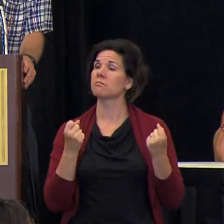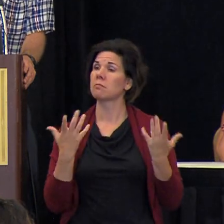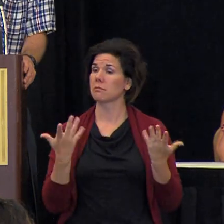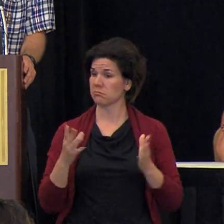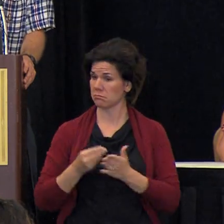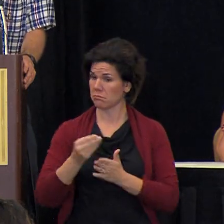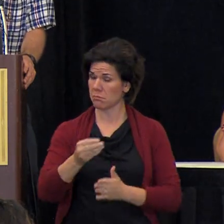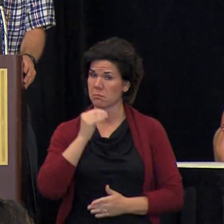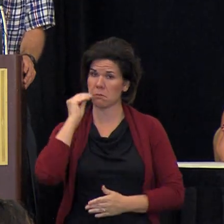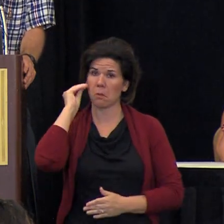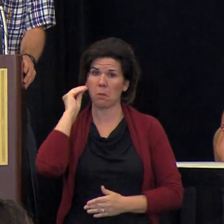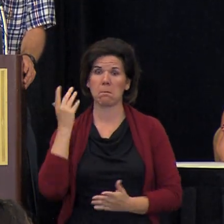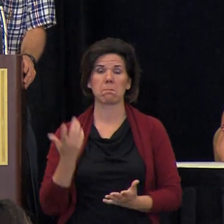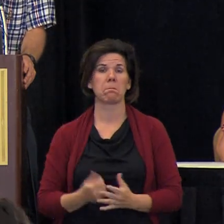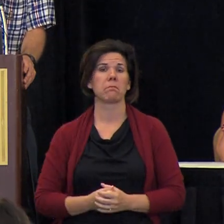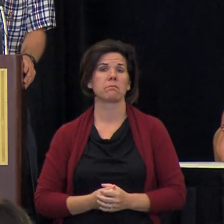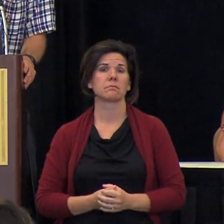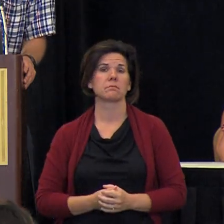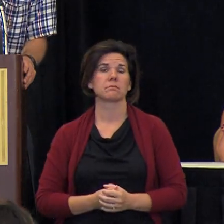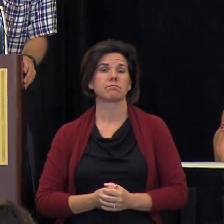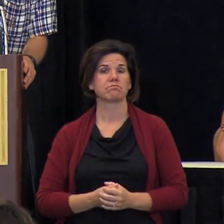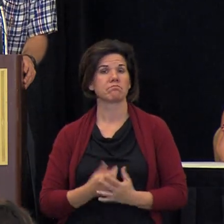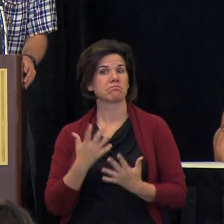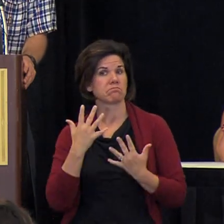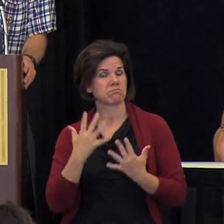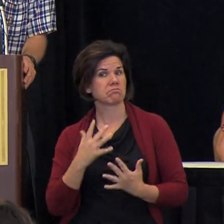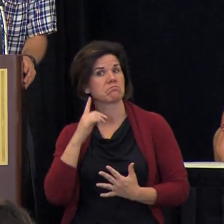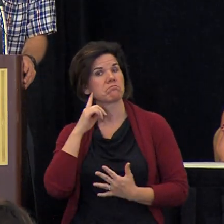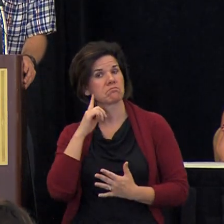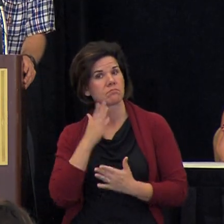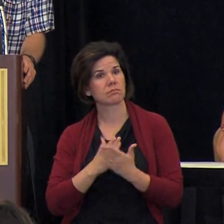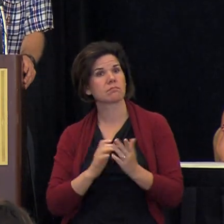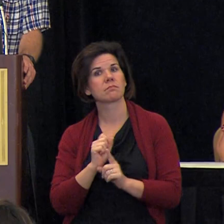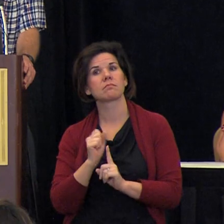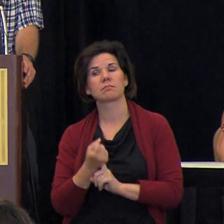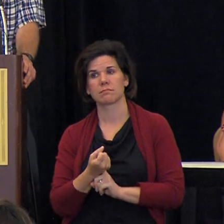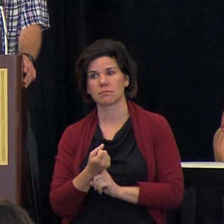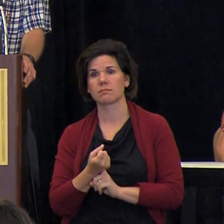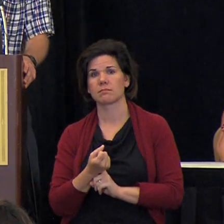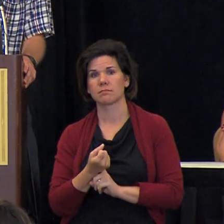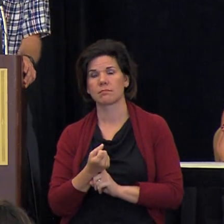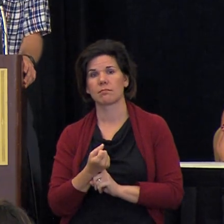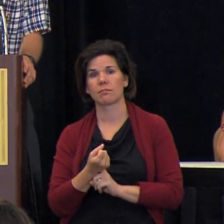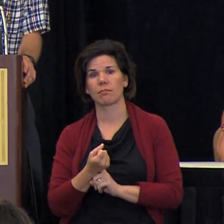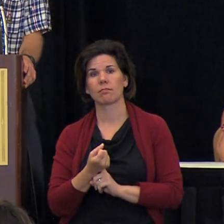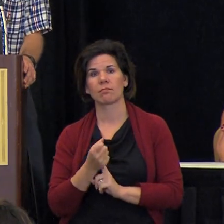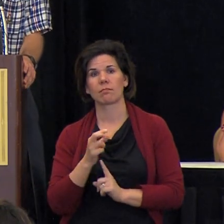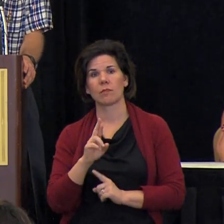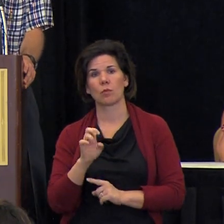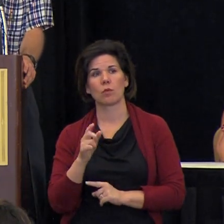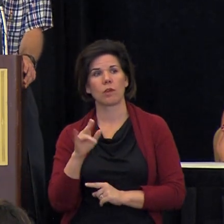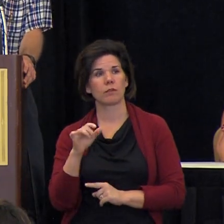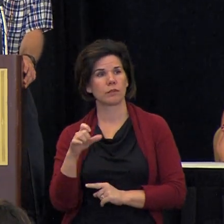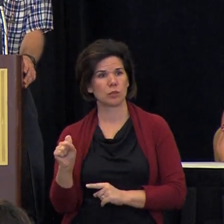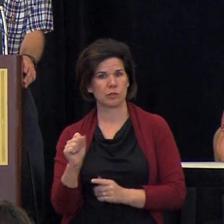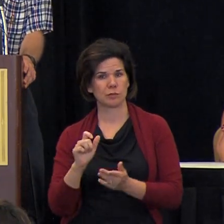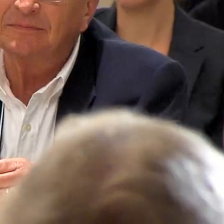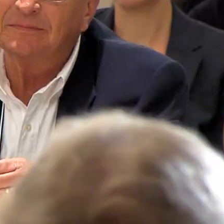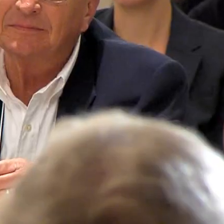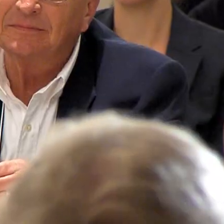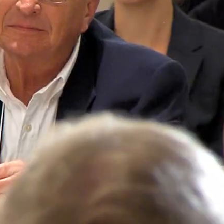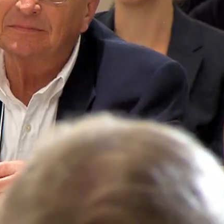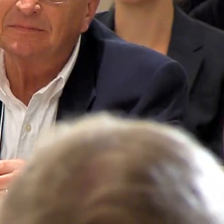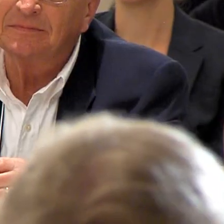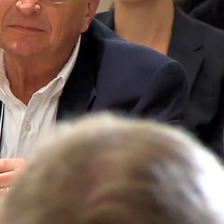have bought homes unfortunately i've heard about situations where they were where refugees were exploited by